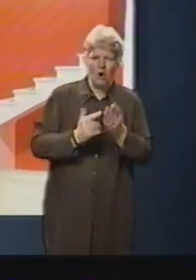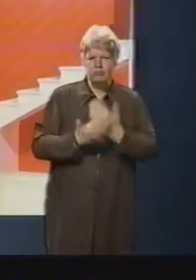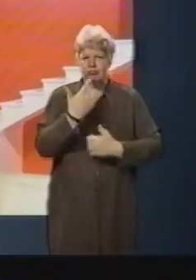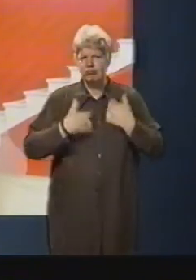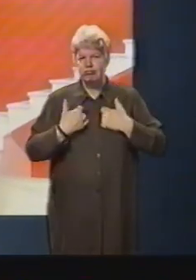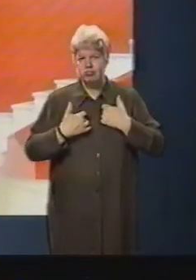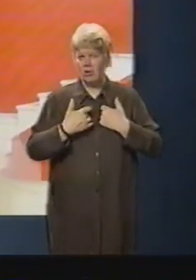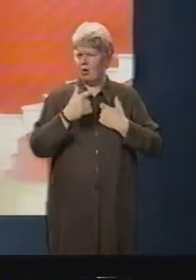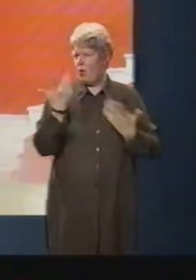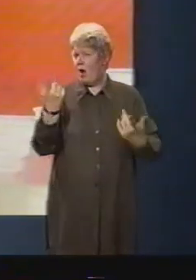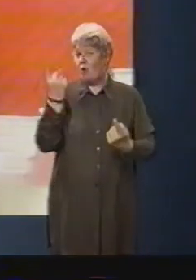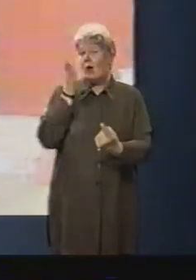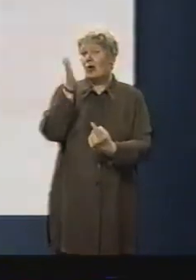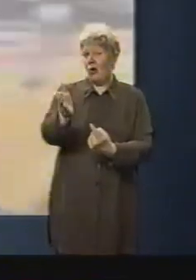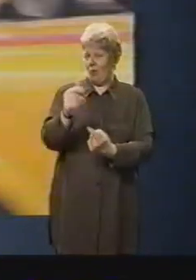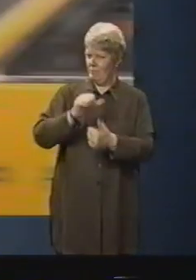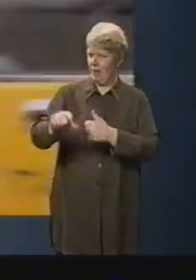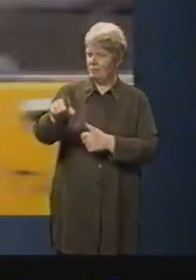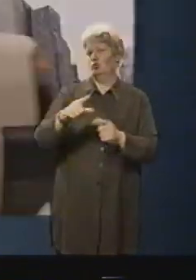latest in hot gadgets, Japan.